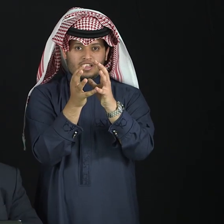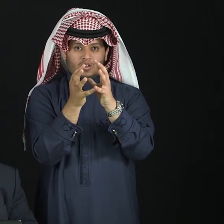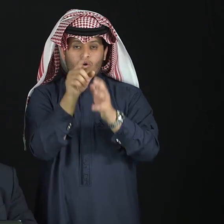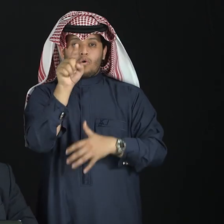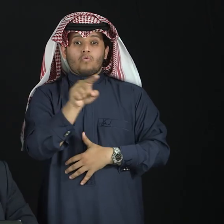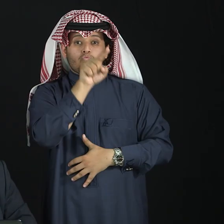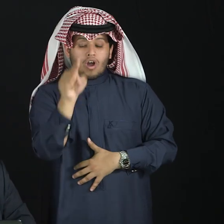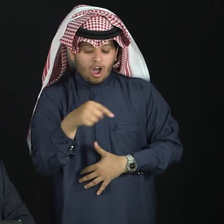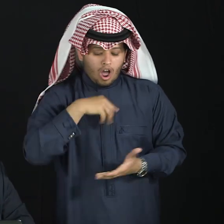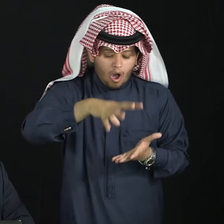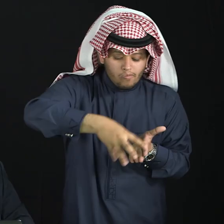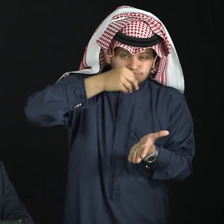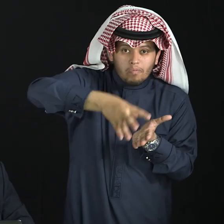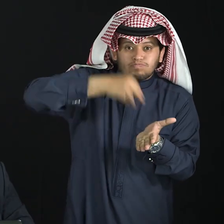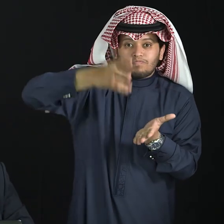food,